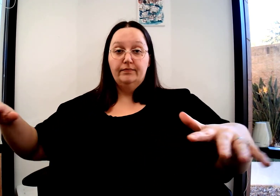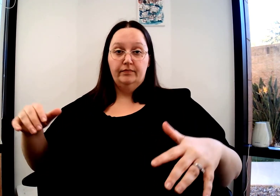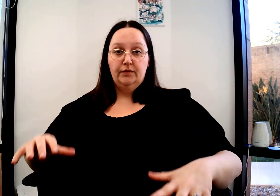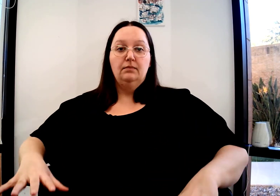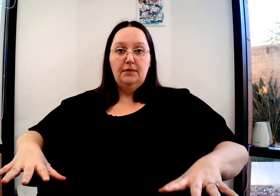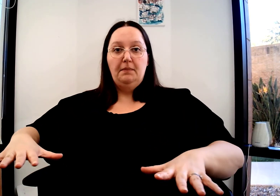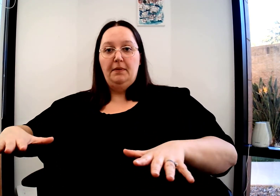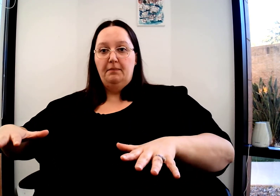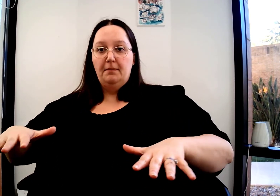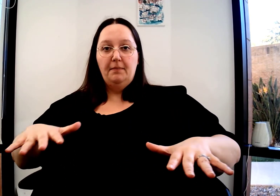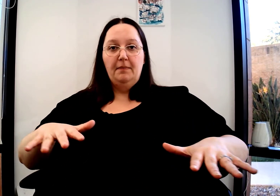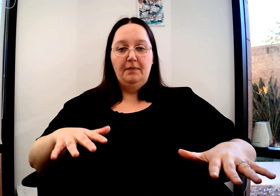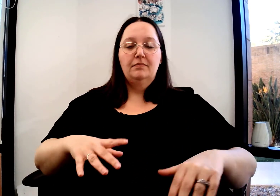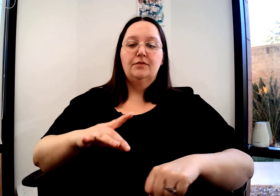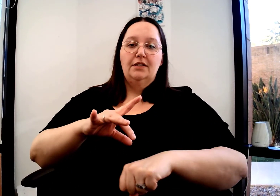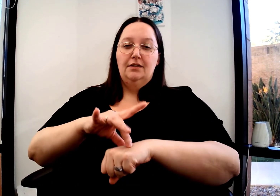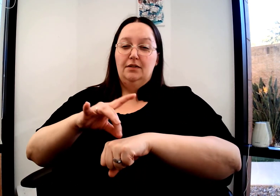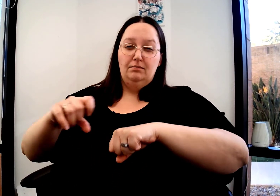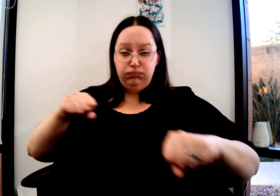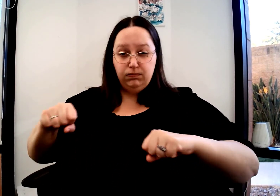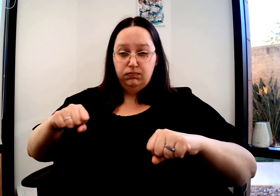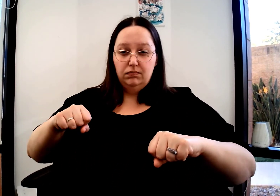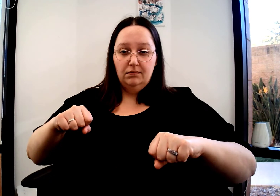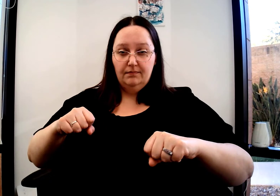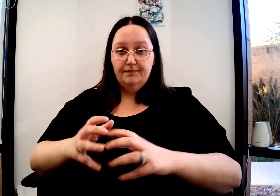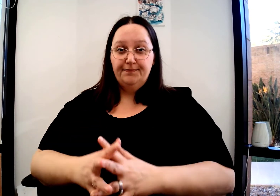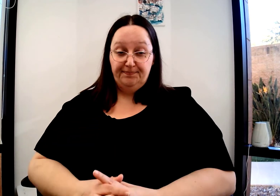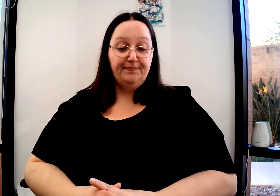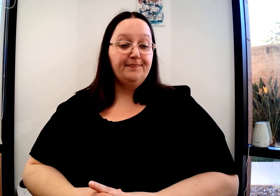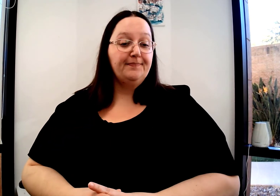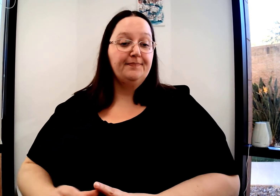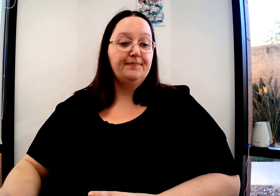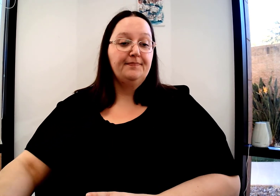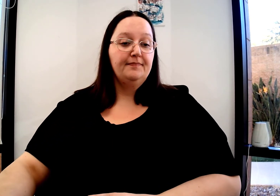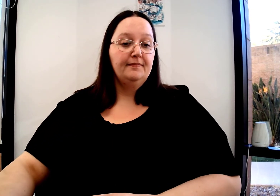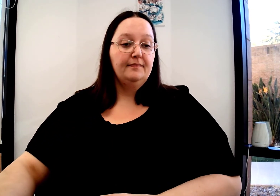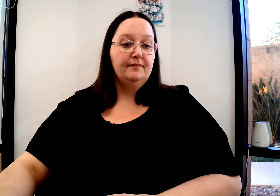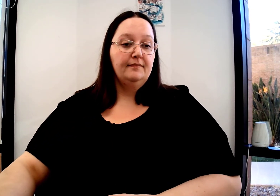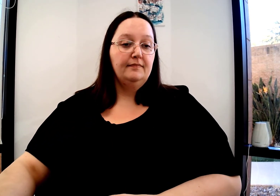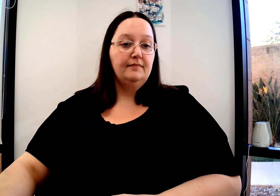See that shaking as if the ground is moving? Earthquake. Those vibrations.